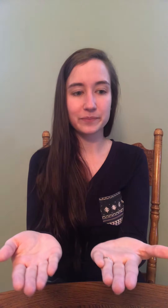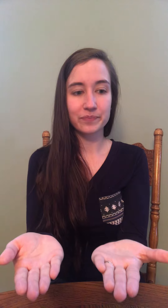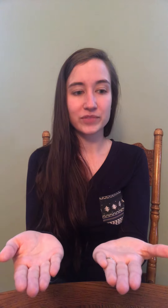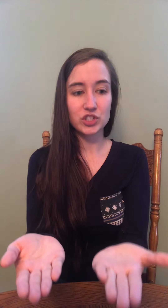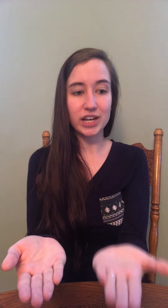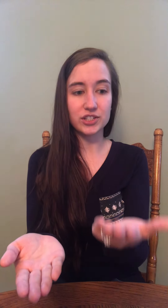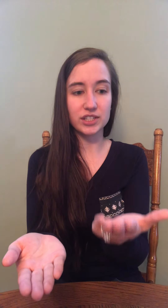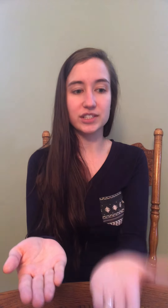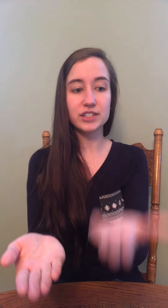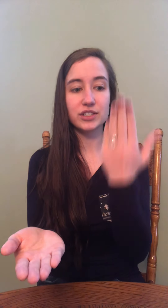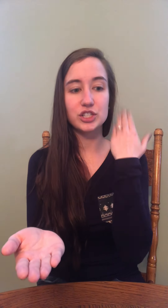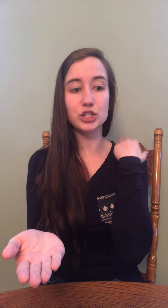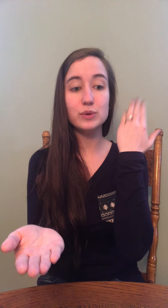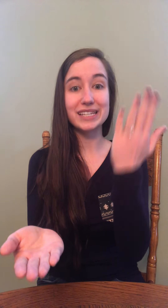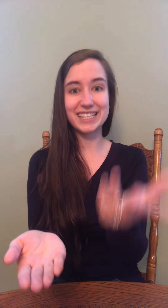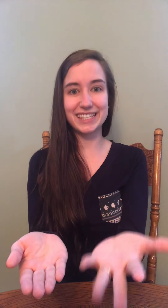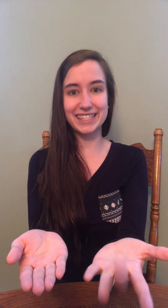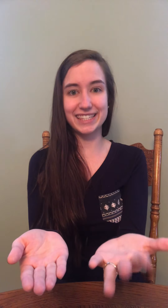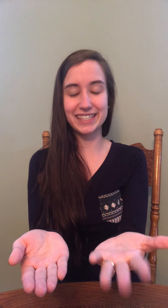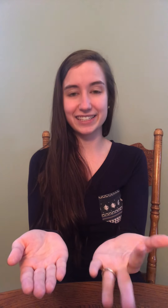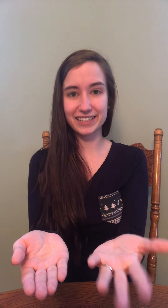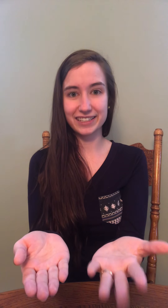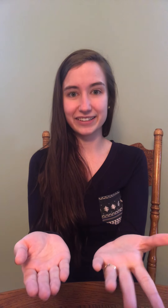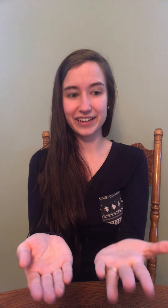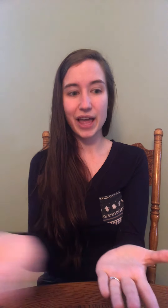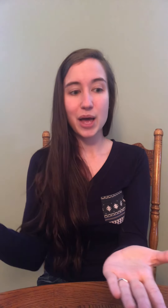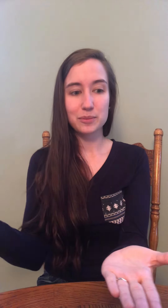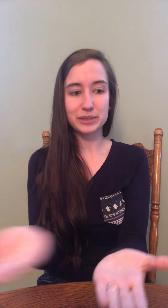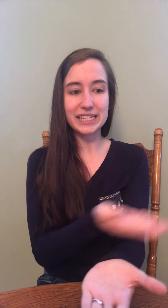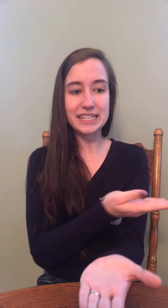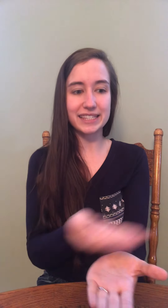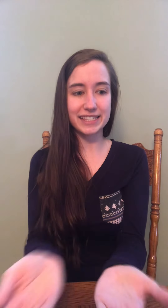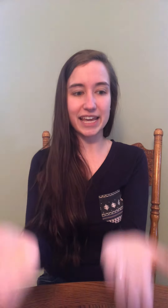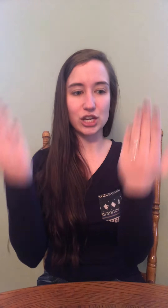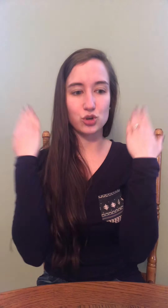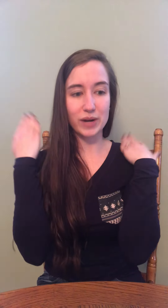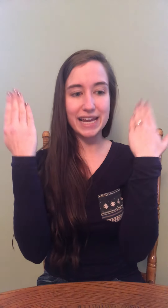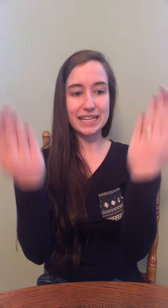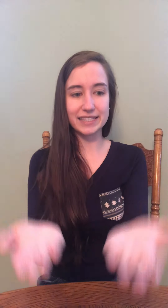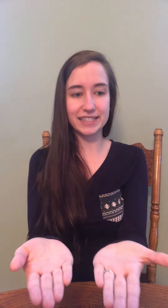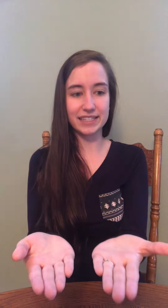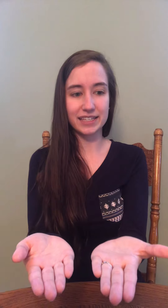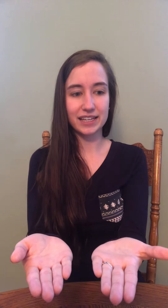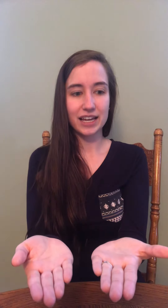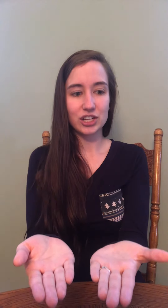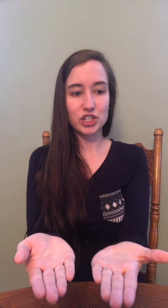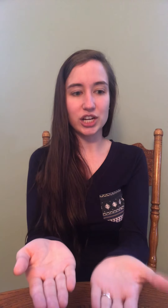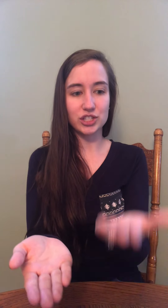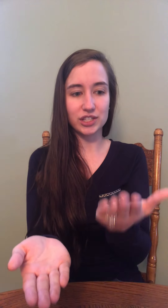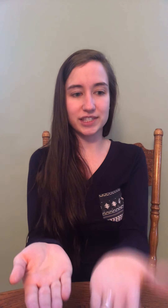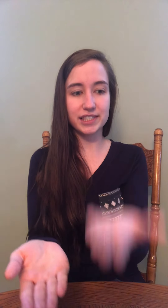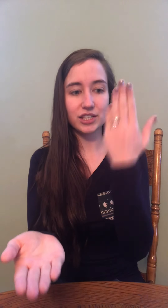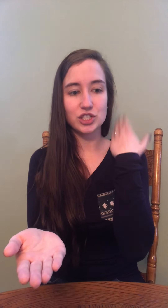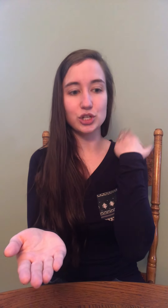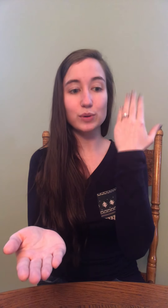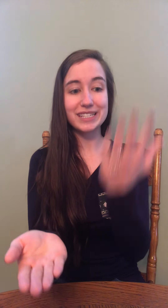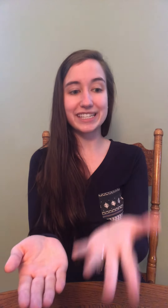Change the d to z. Please. Say graze. Change the z to t.